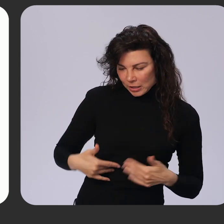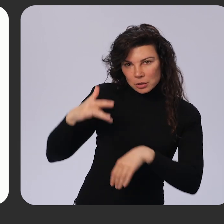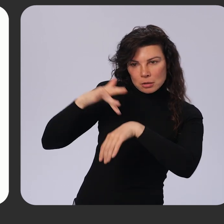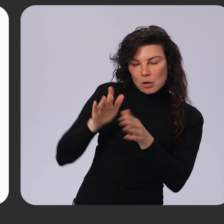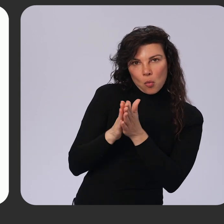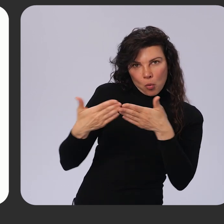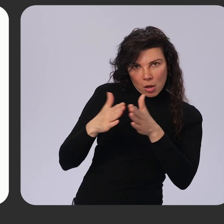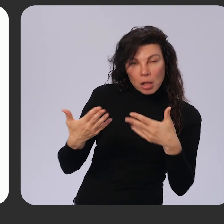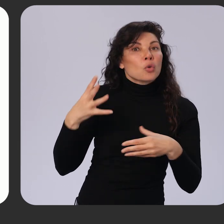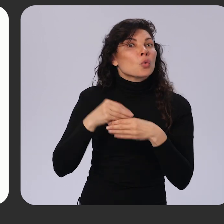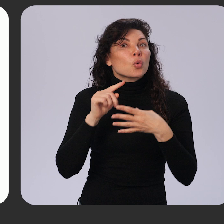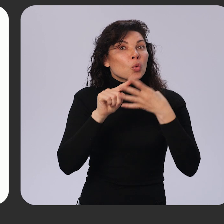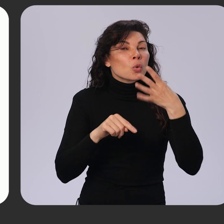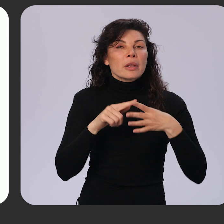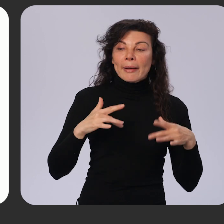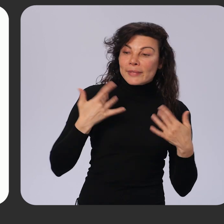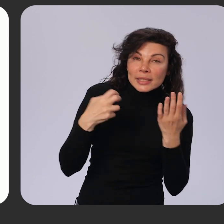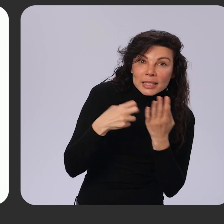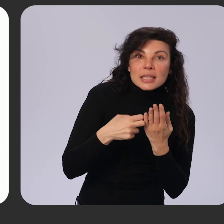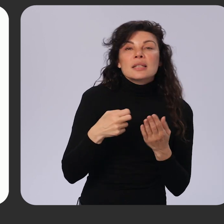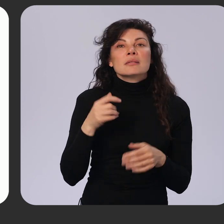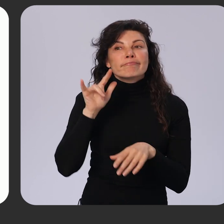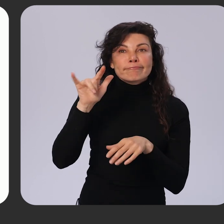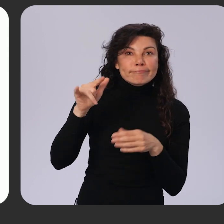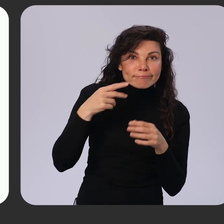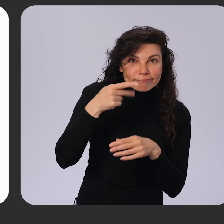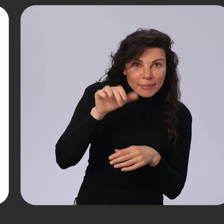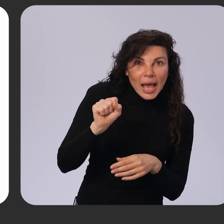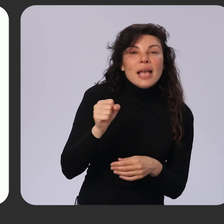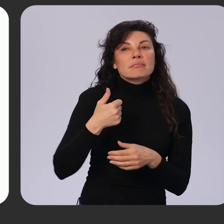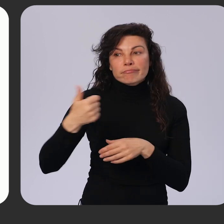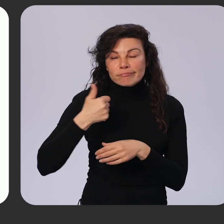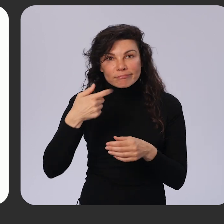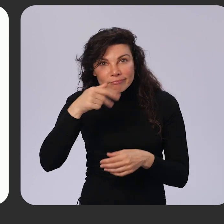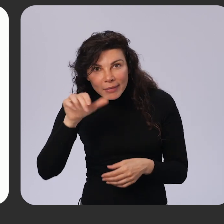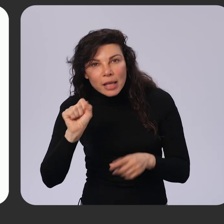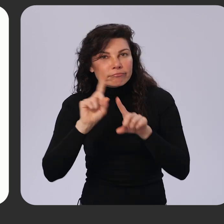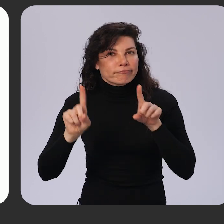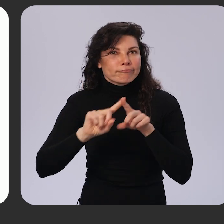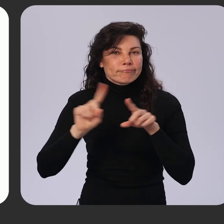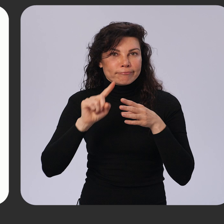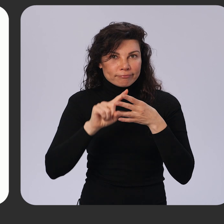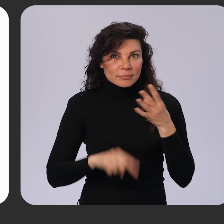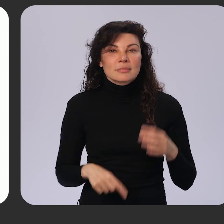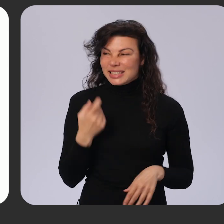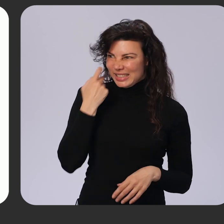including things like event tickets, boarding passes, and transit passes. Earlier today, we were